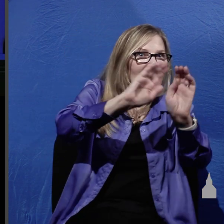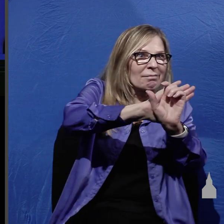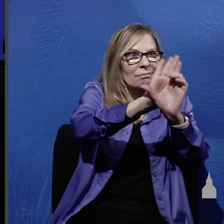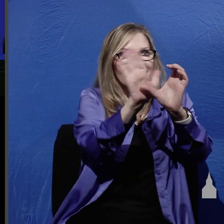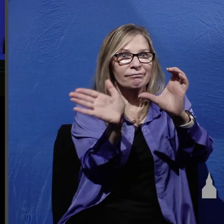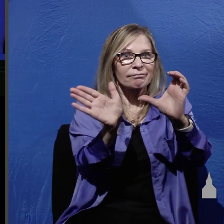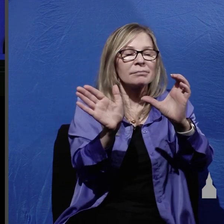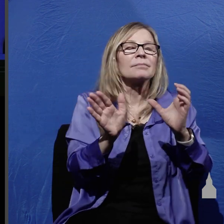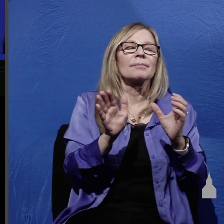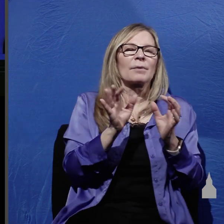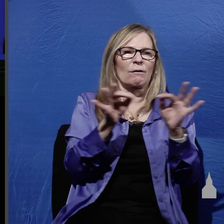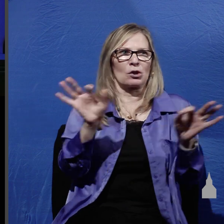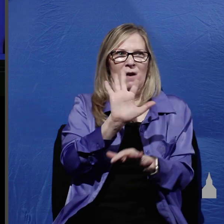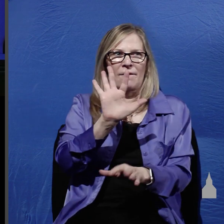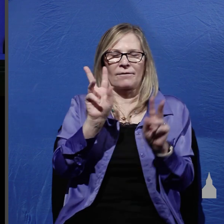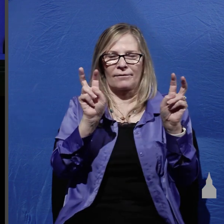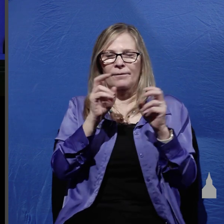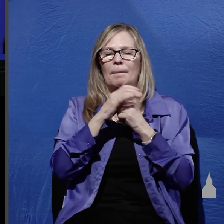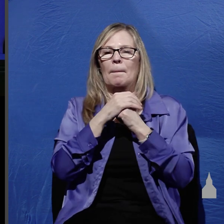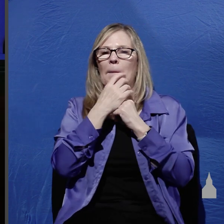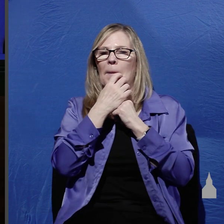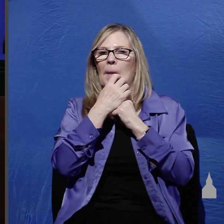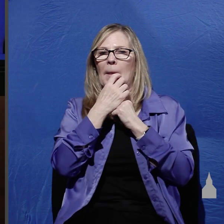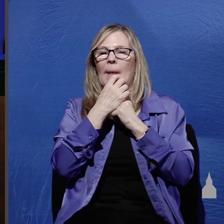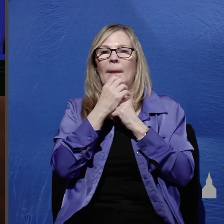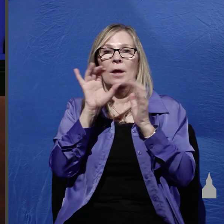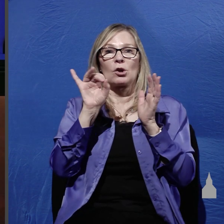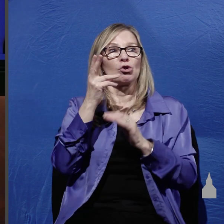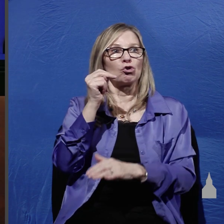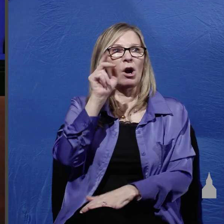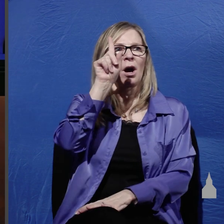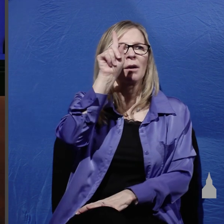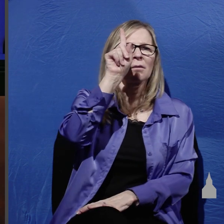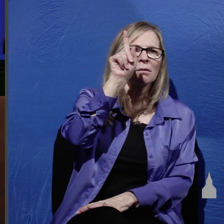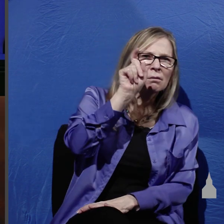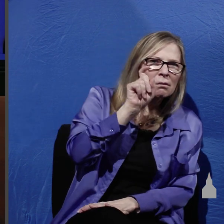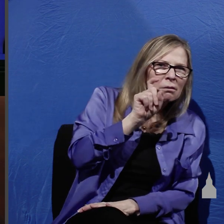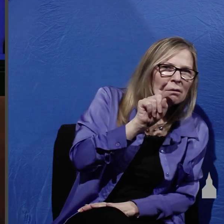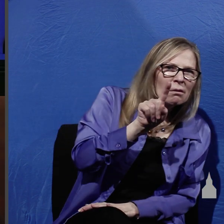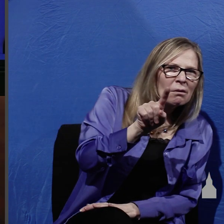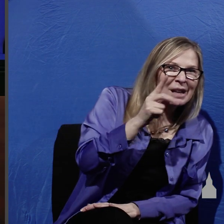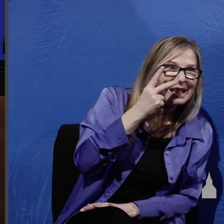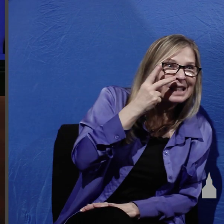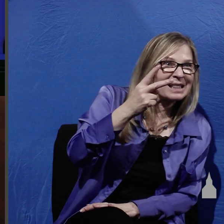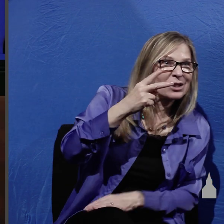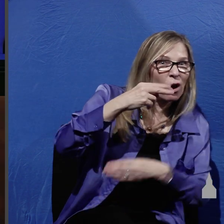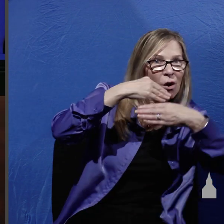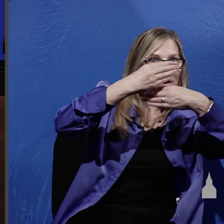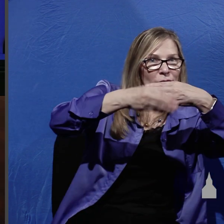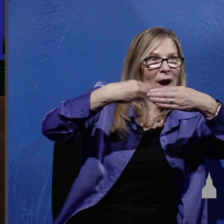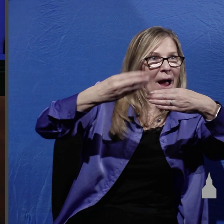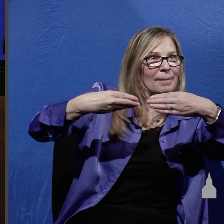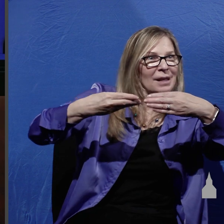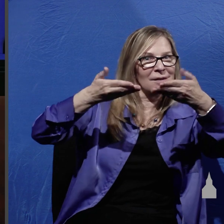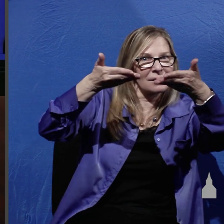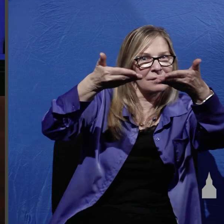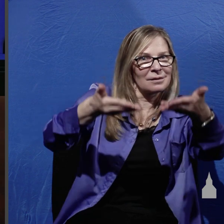5 and stooping in and looking he saw the linen wrappings lying there but he did not go in